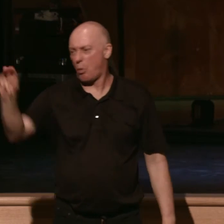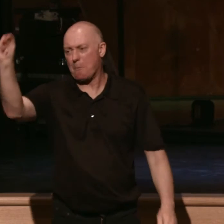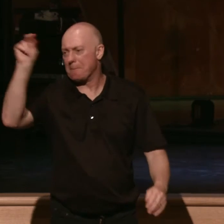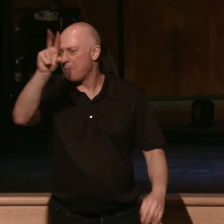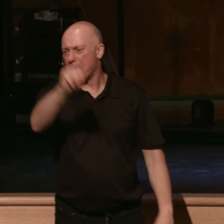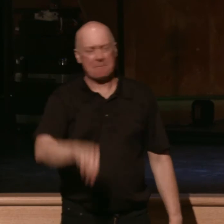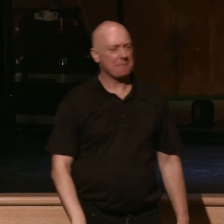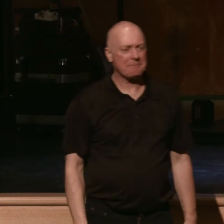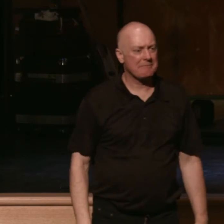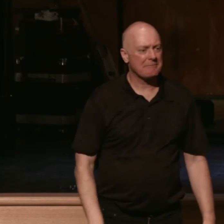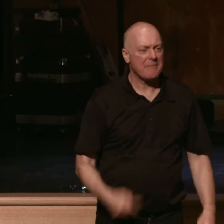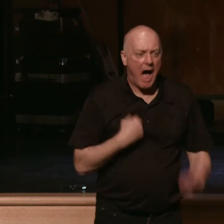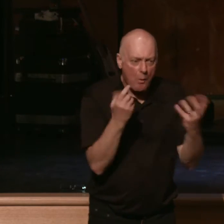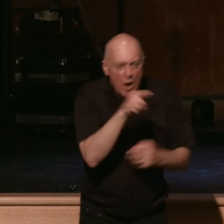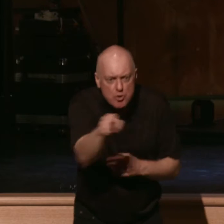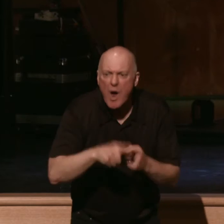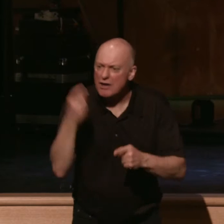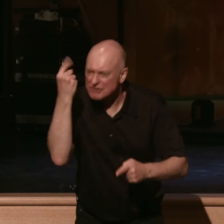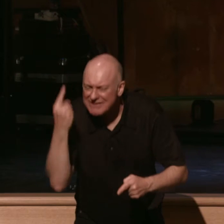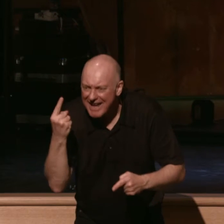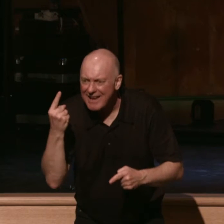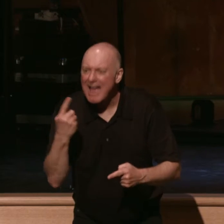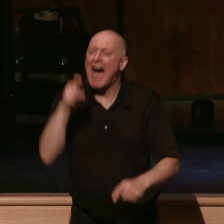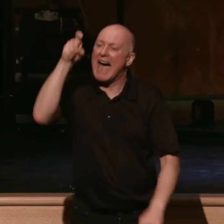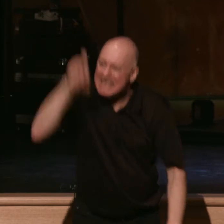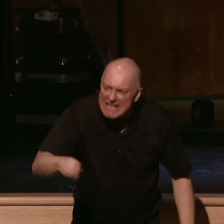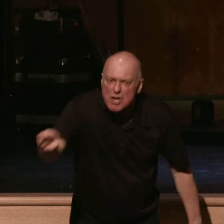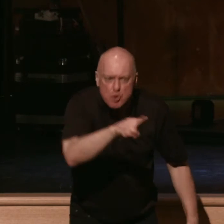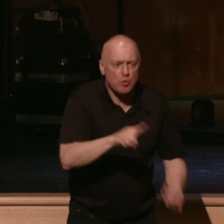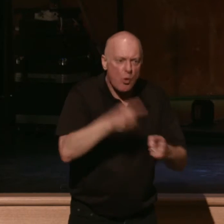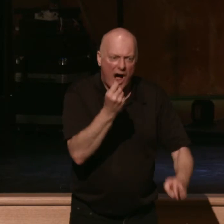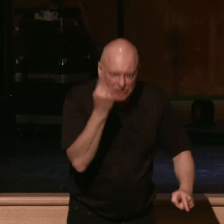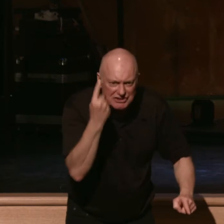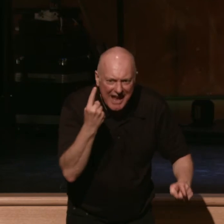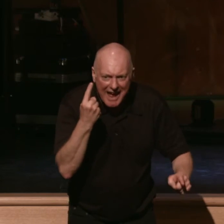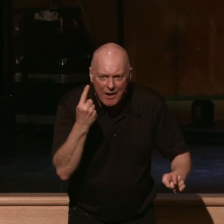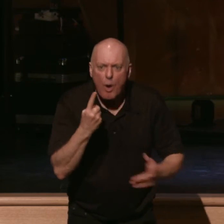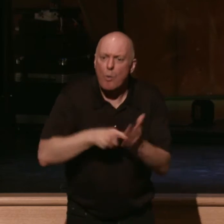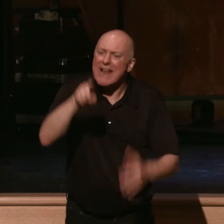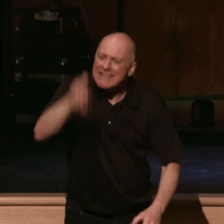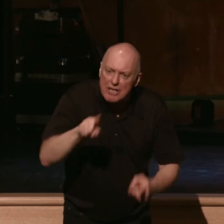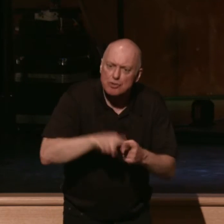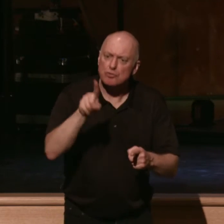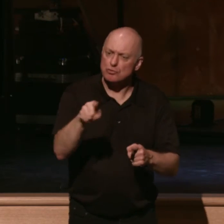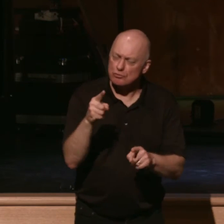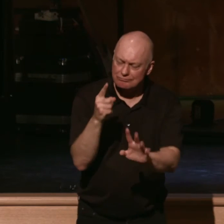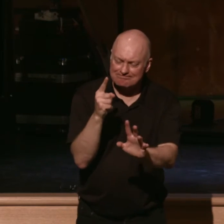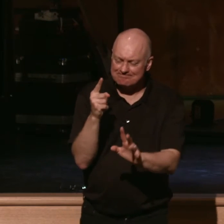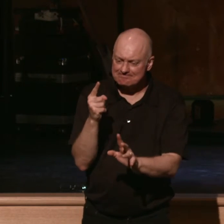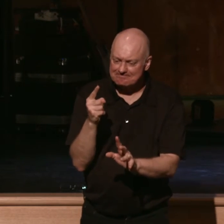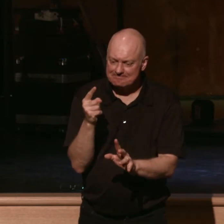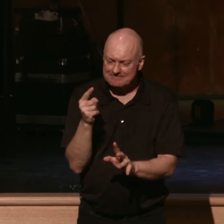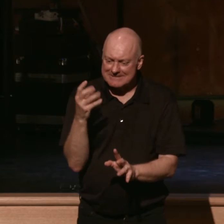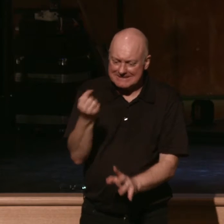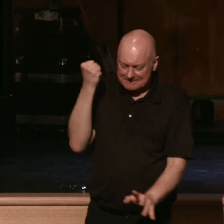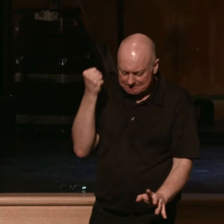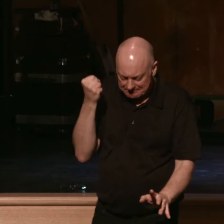What I want you to understand, what I need you to understand, what I need you to grip is that you can't